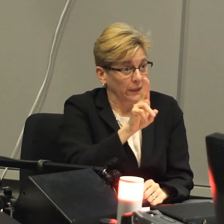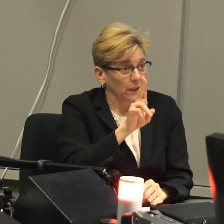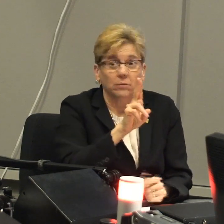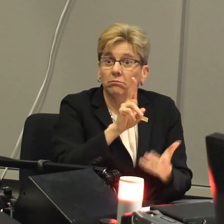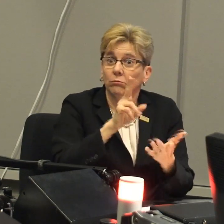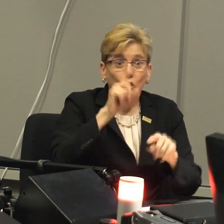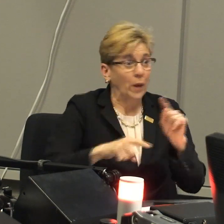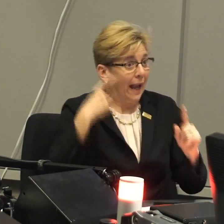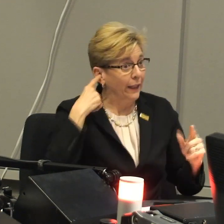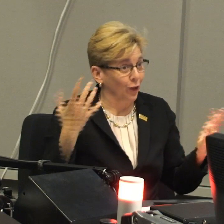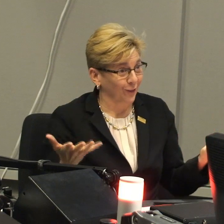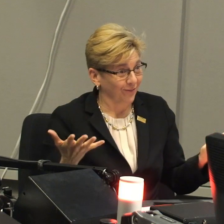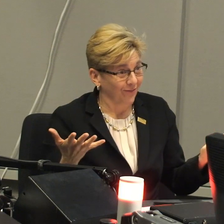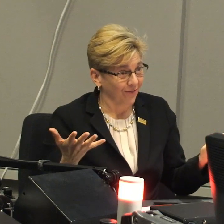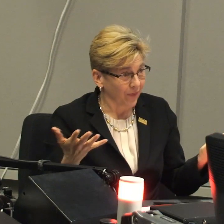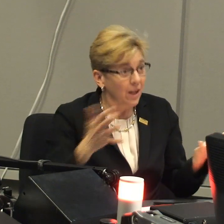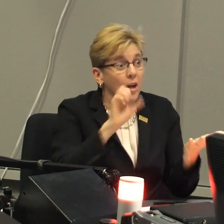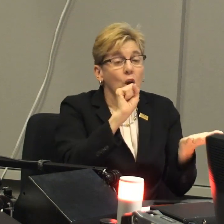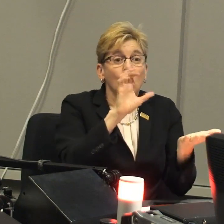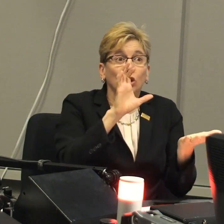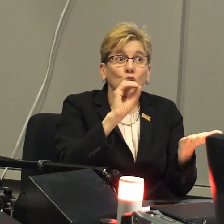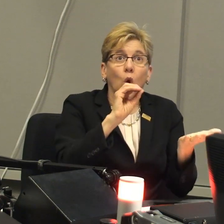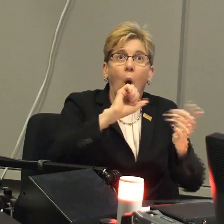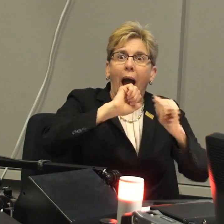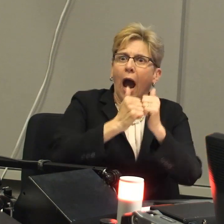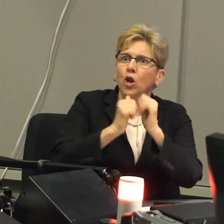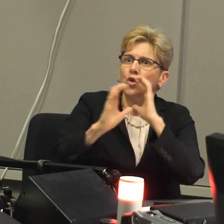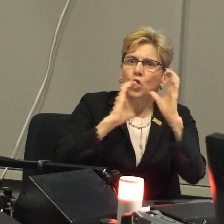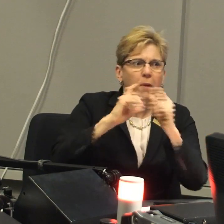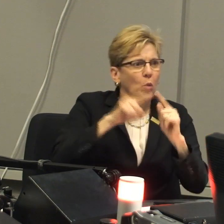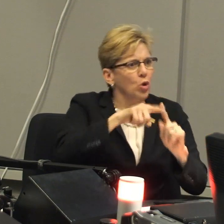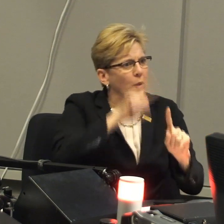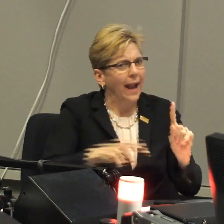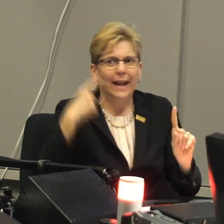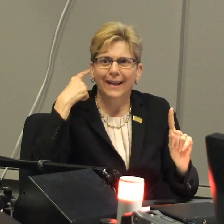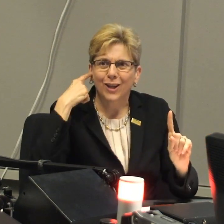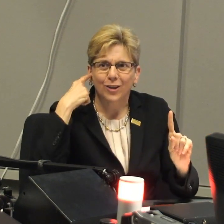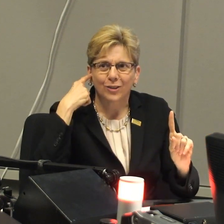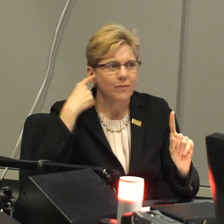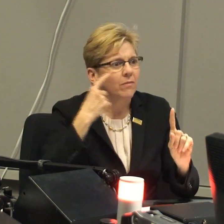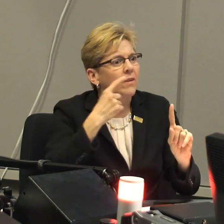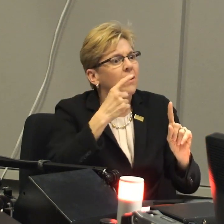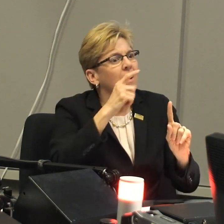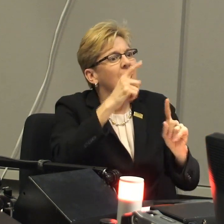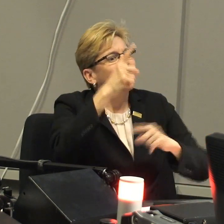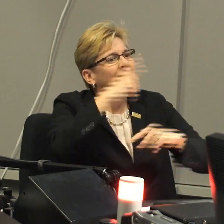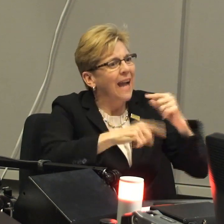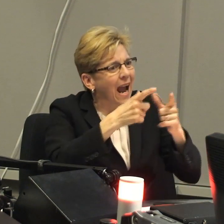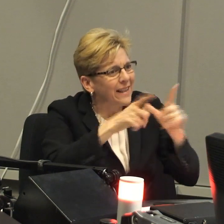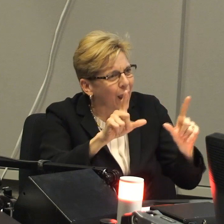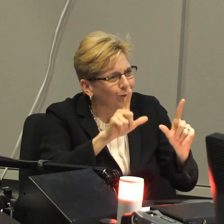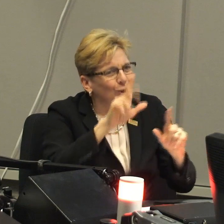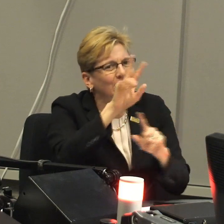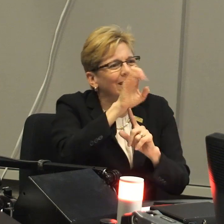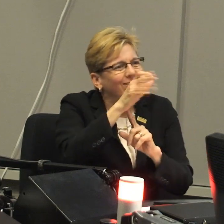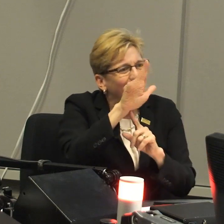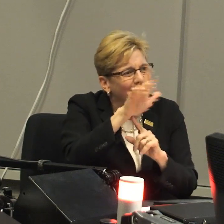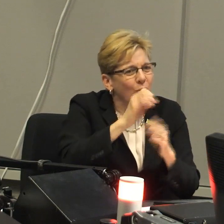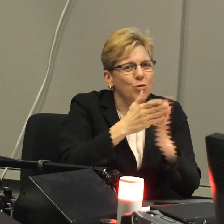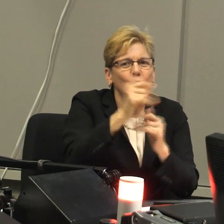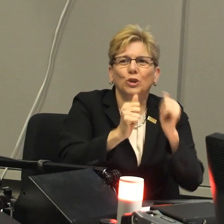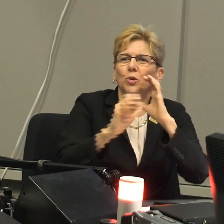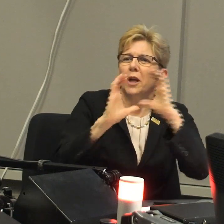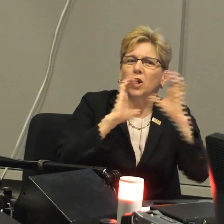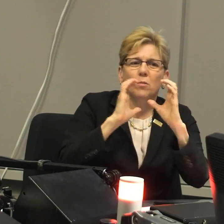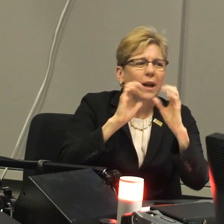-7. When you're not using these devices, you can't hear. And so how can you communicate when you cannot hear in those instances?